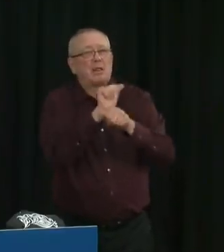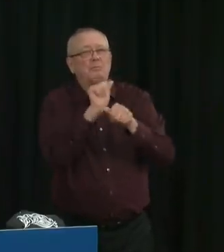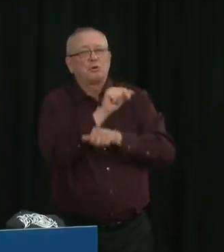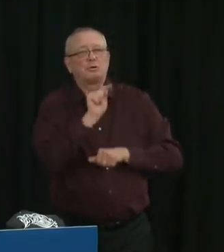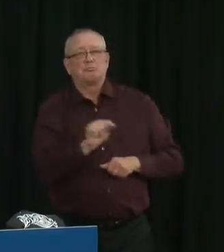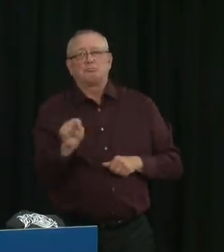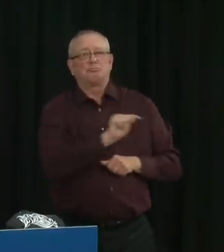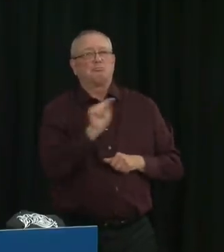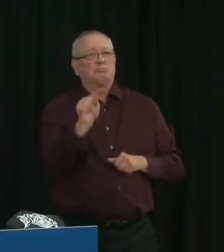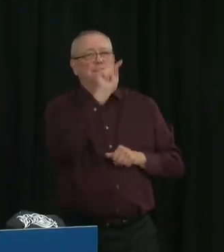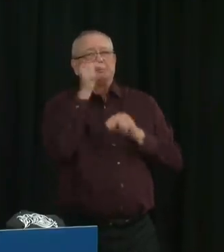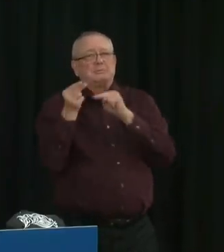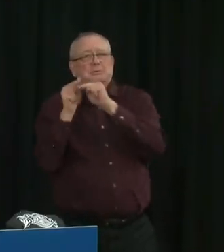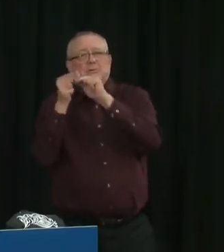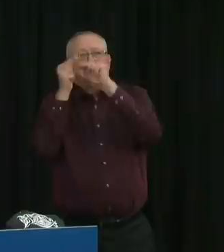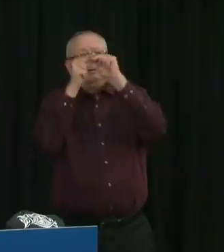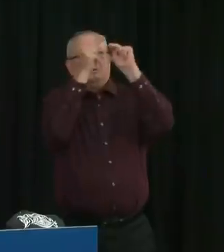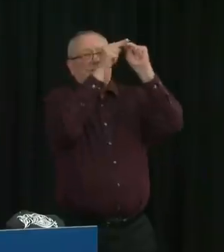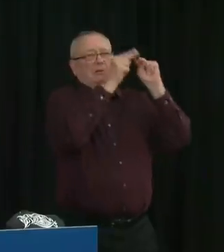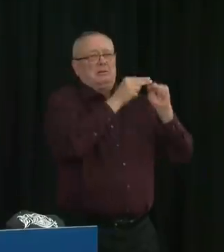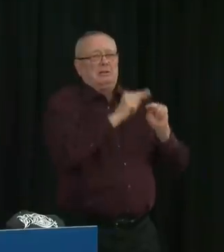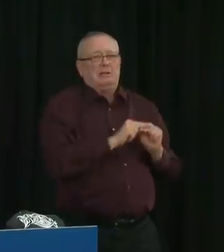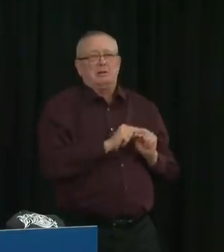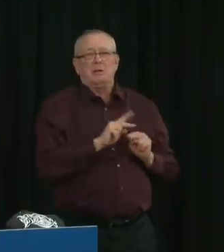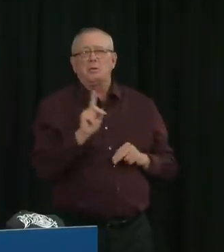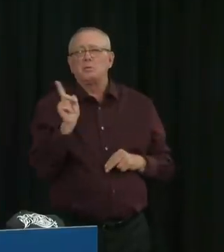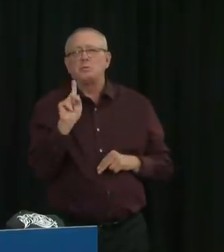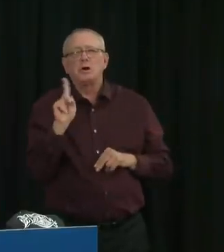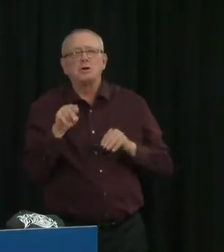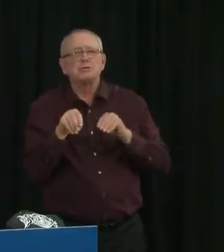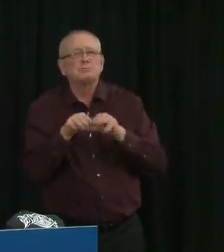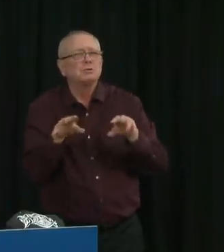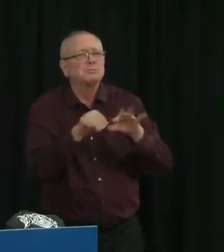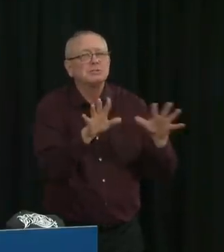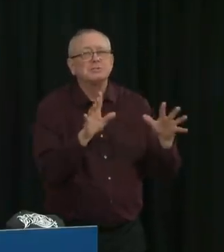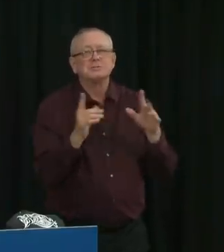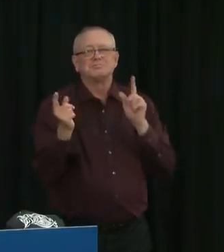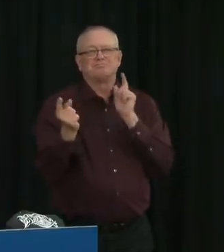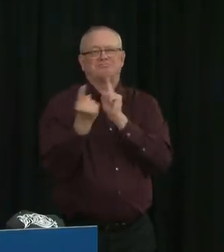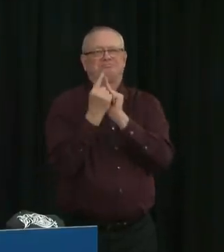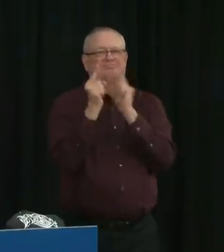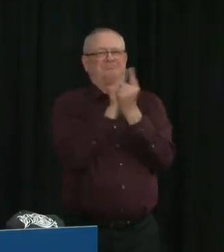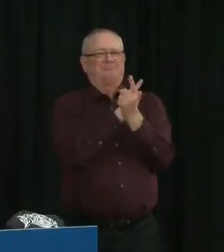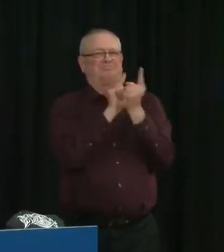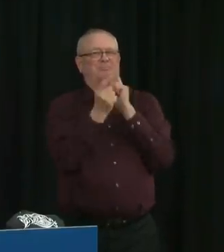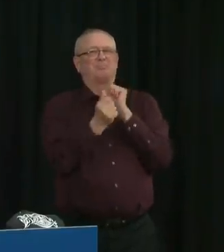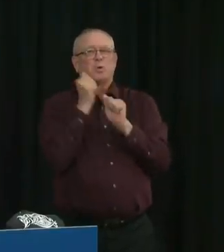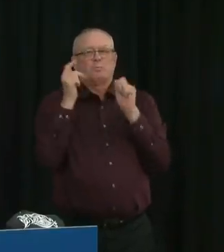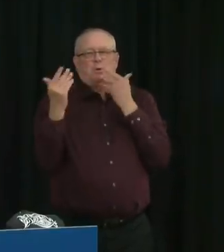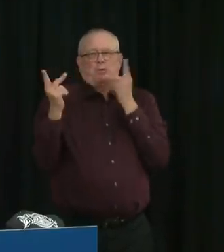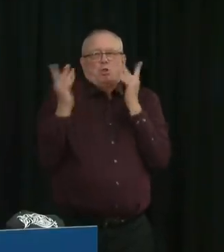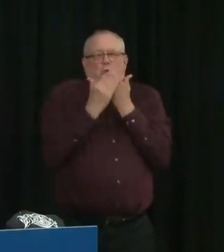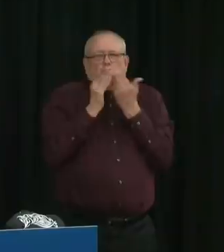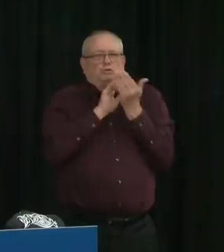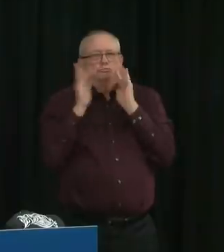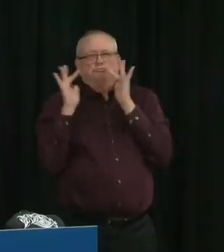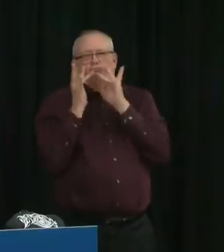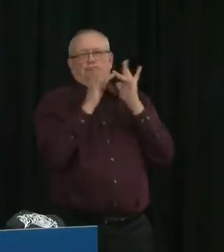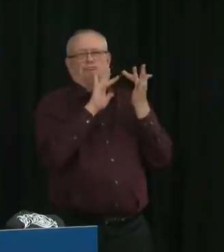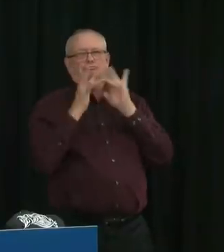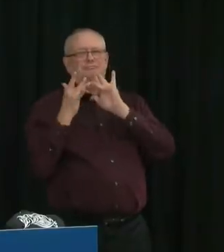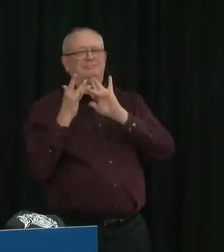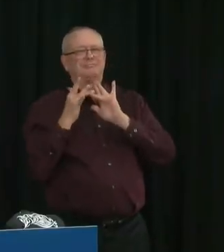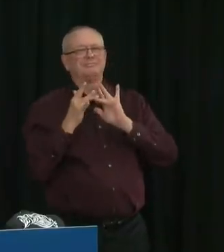is close contacts, and many of the cases that we are seeing now are the result of spread over Thanksgiving when families gathered